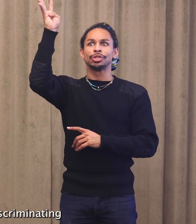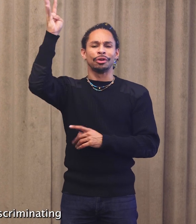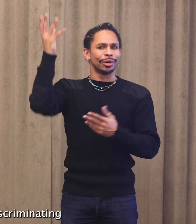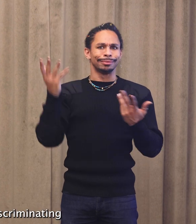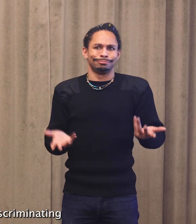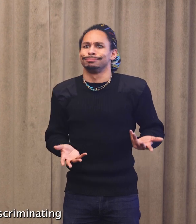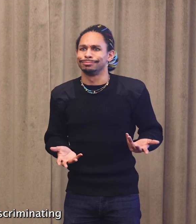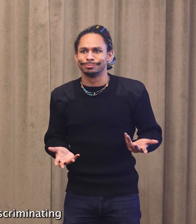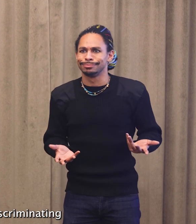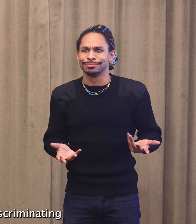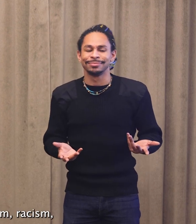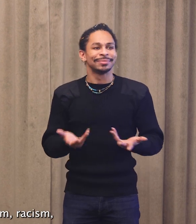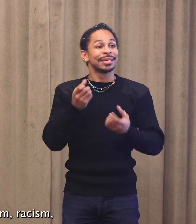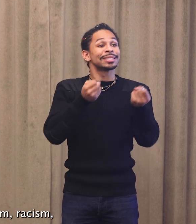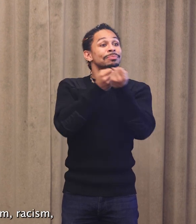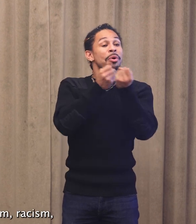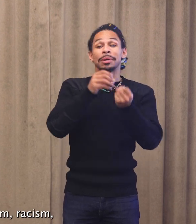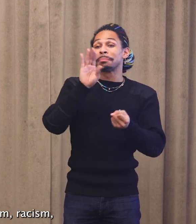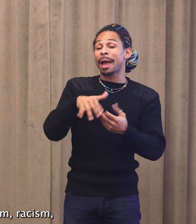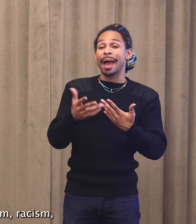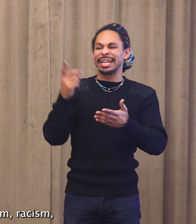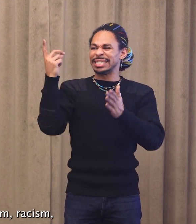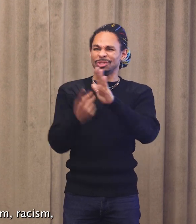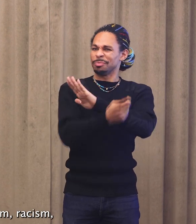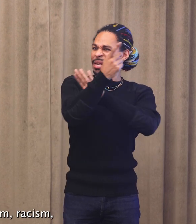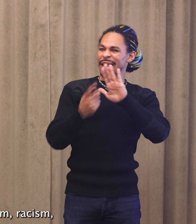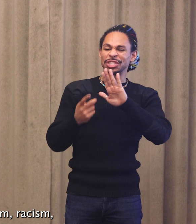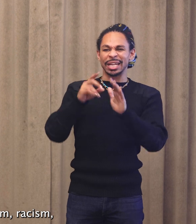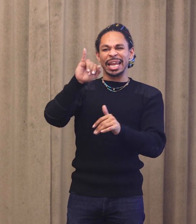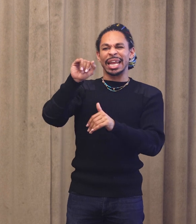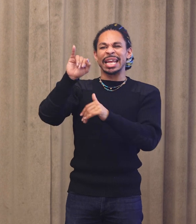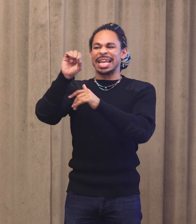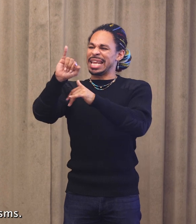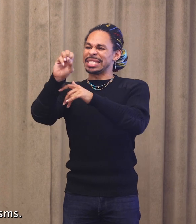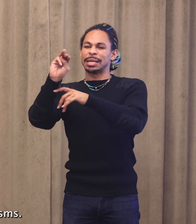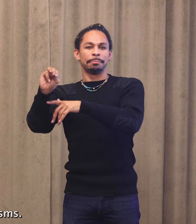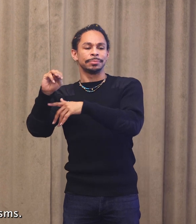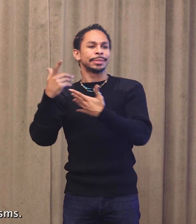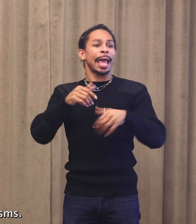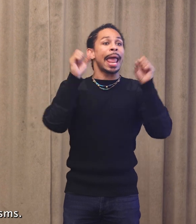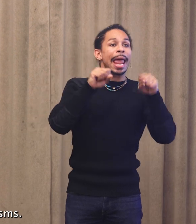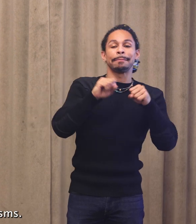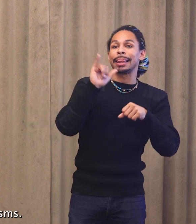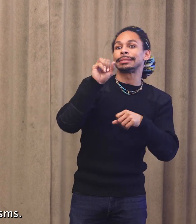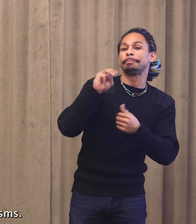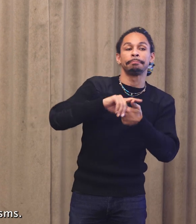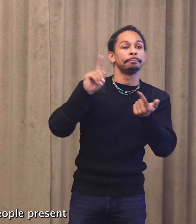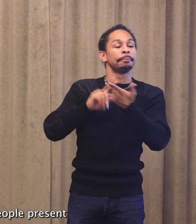bolstered by discriminating isms, ableism, racism, all the isms.